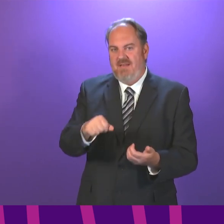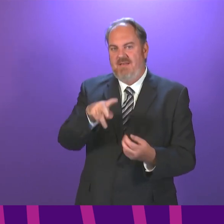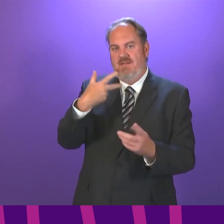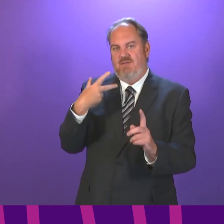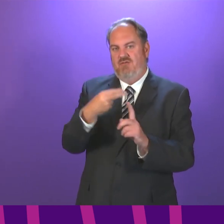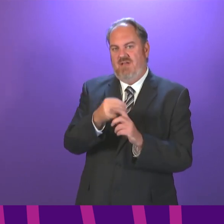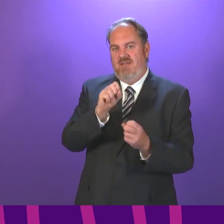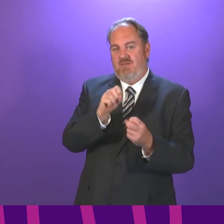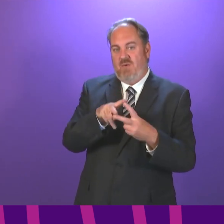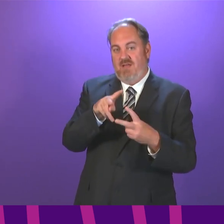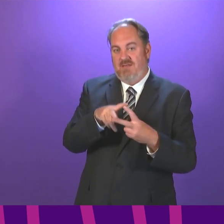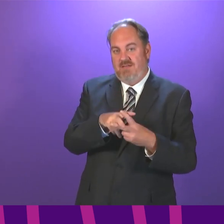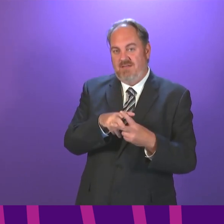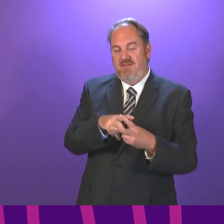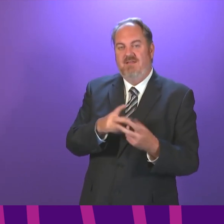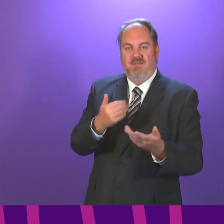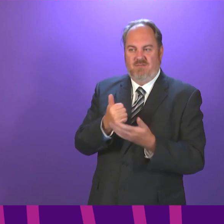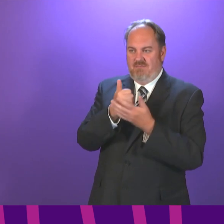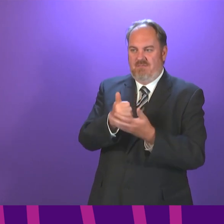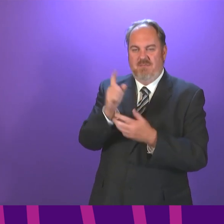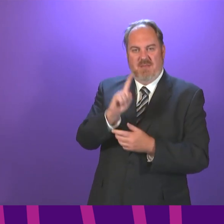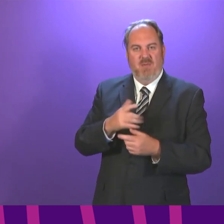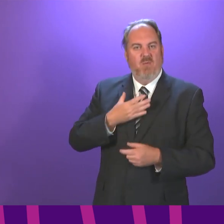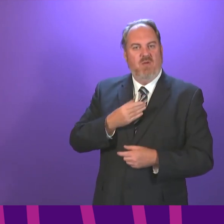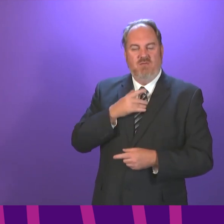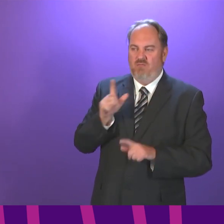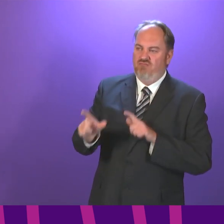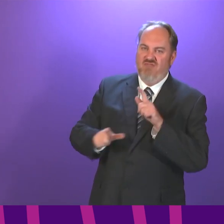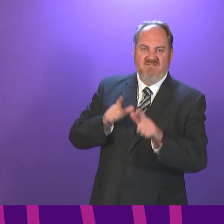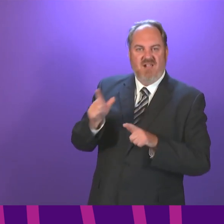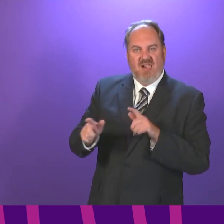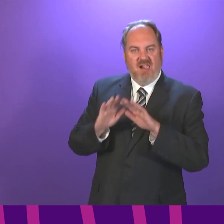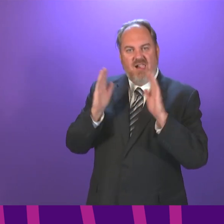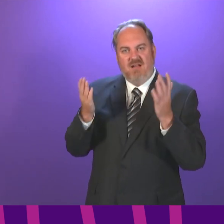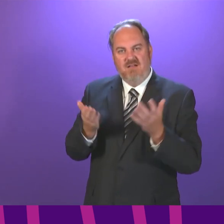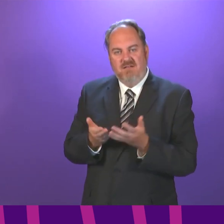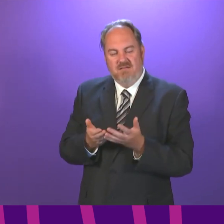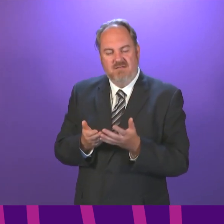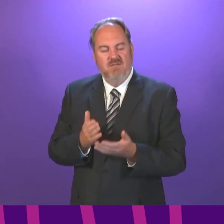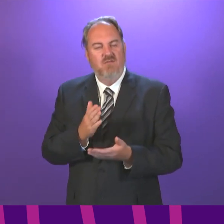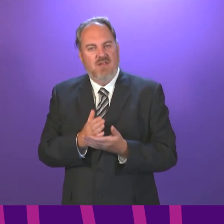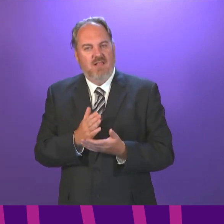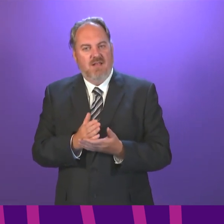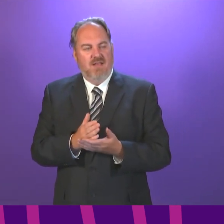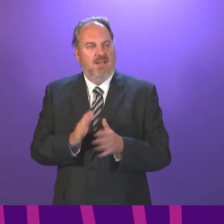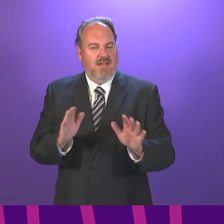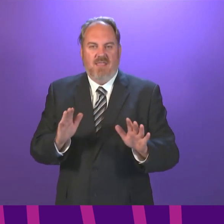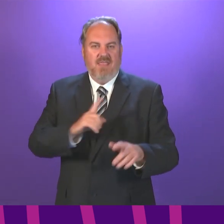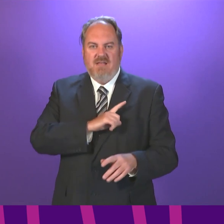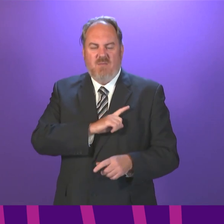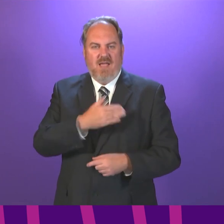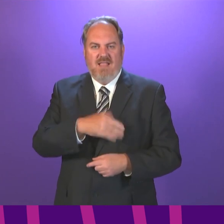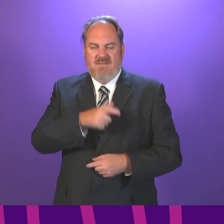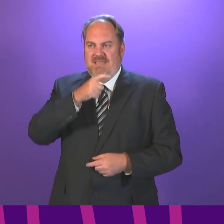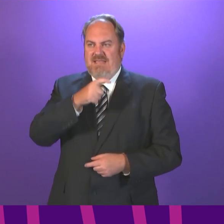highly cautious about COVID passports, to give them the colloquial term. For all the reasons that Patrick Harvey has